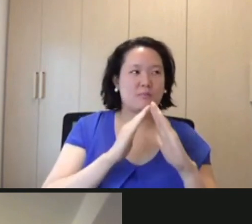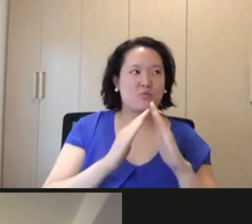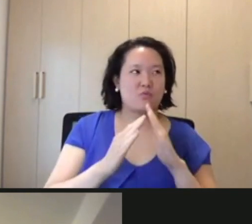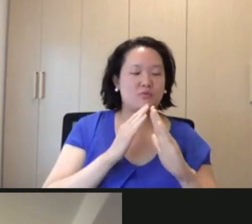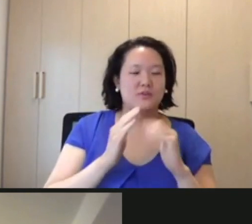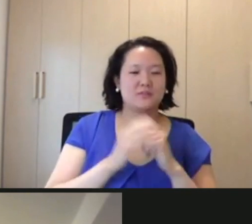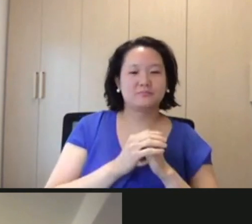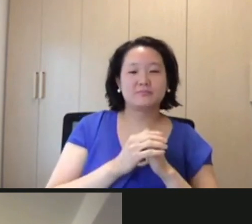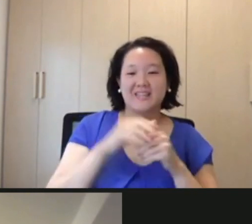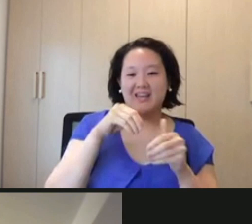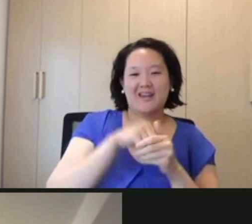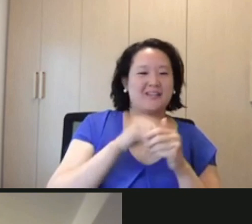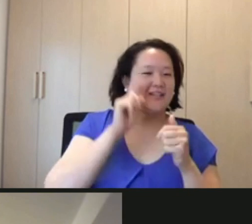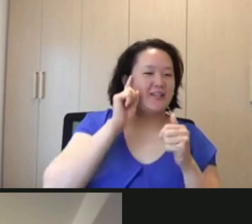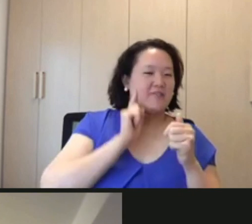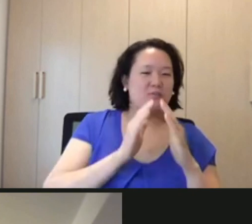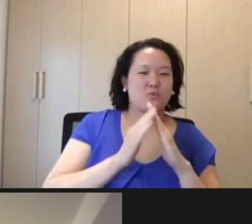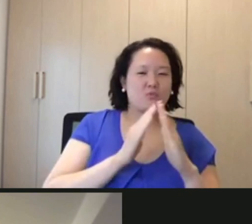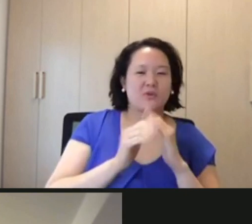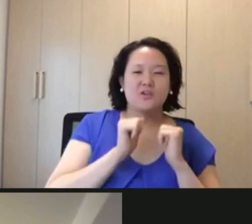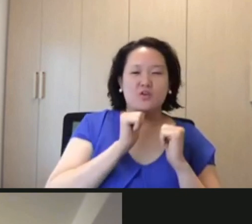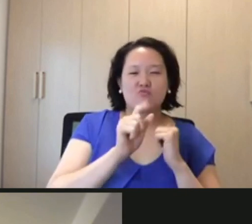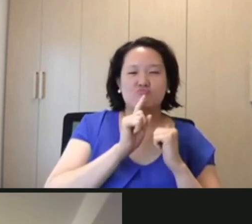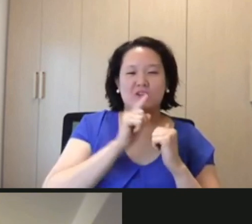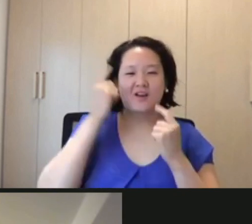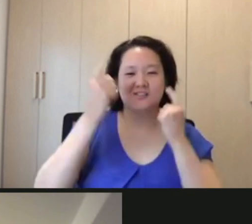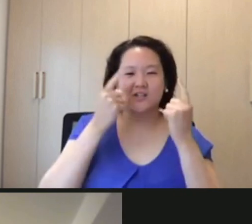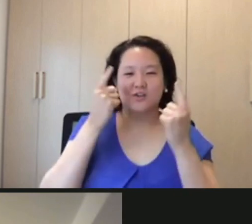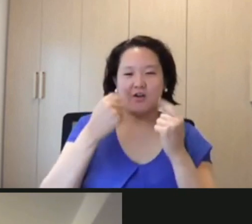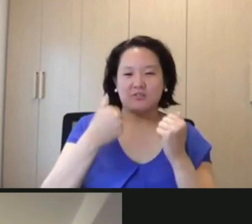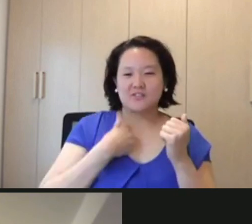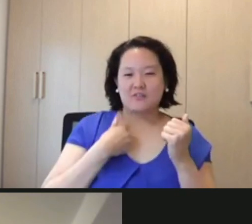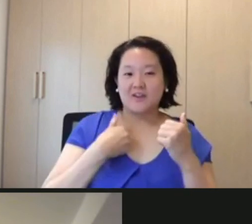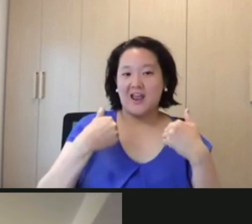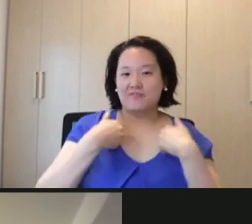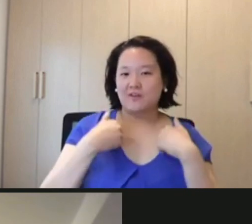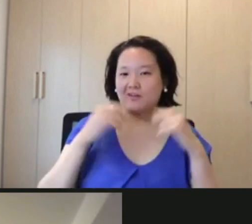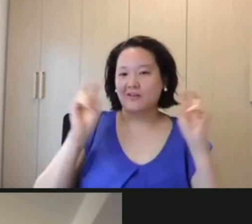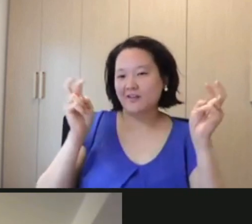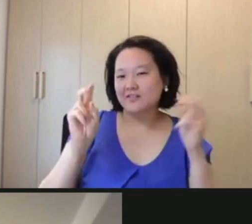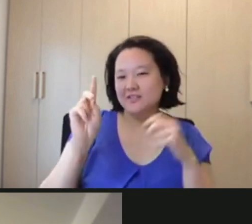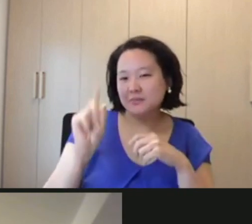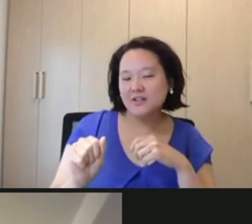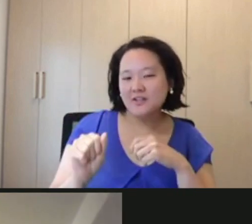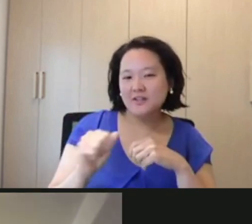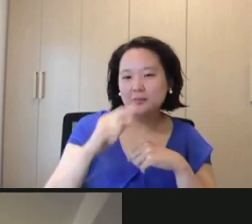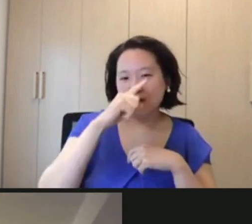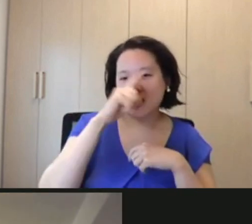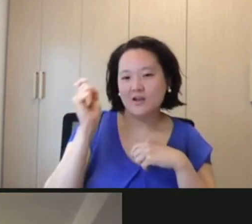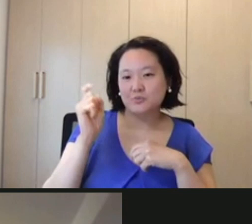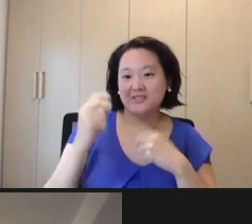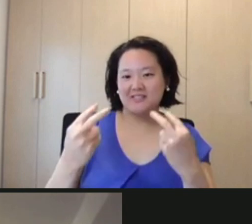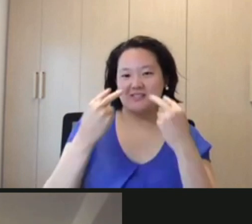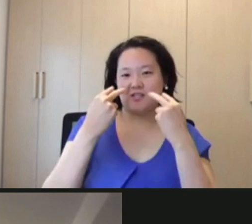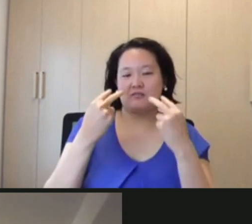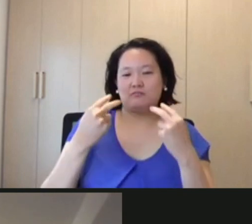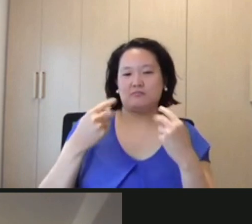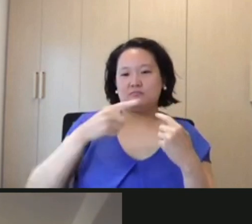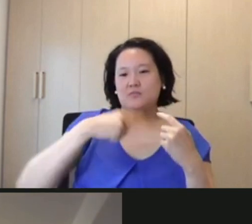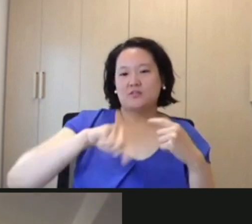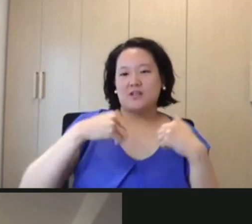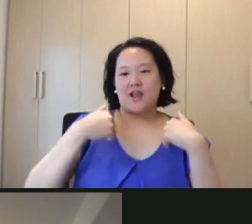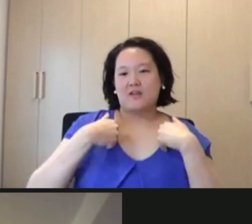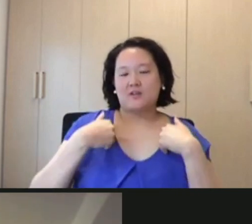So, I'm indogged in deaf culture in the deaf community. And, in the deaf community, we don't really consider ourselves as